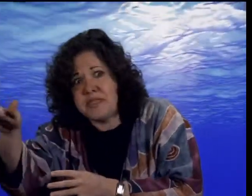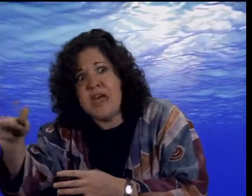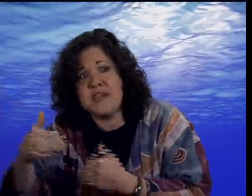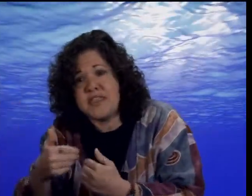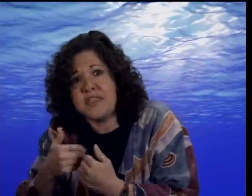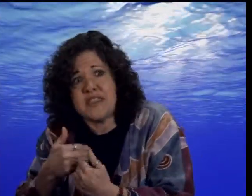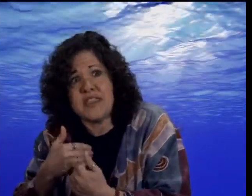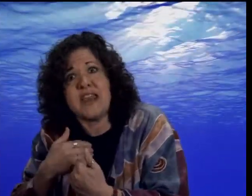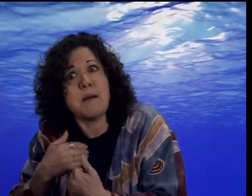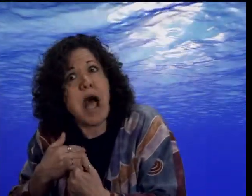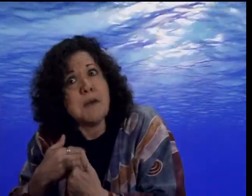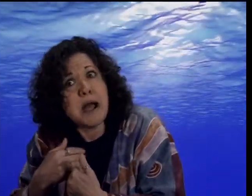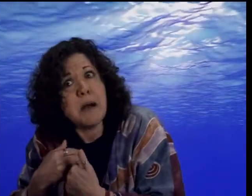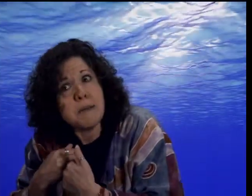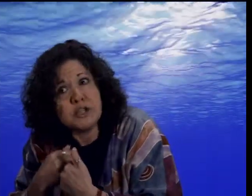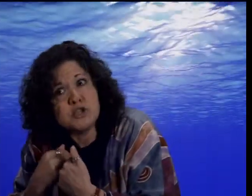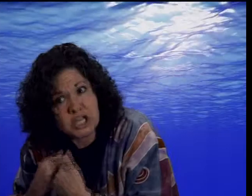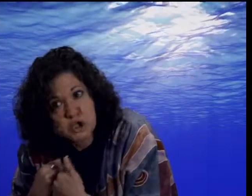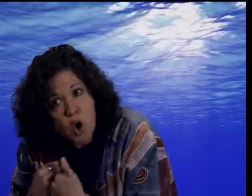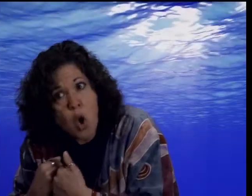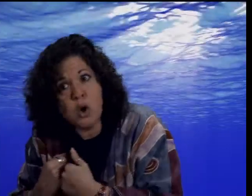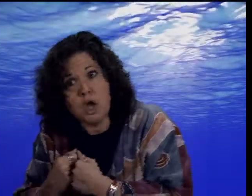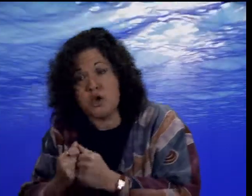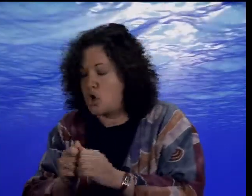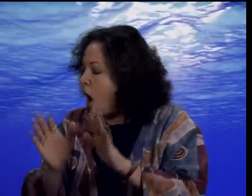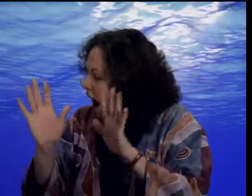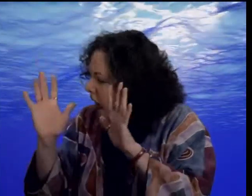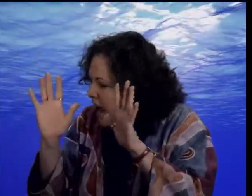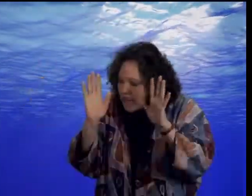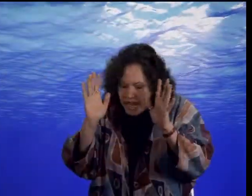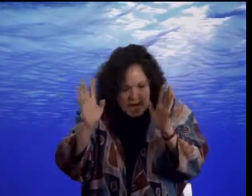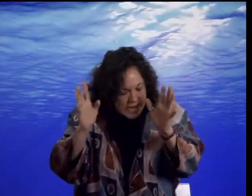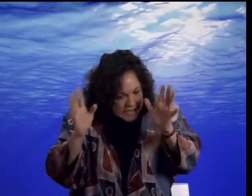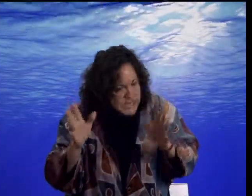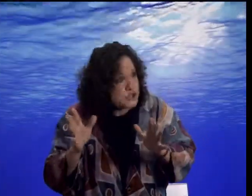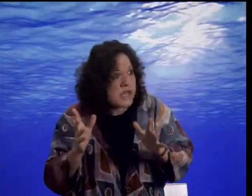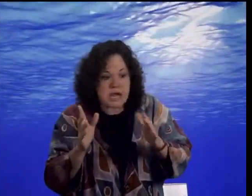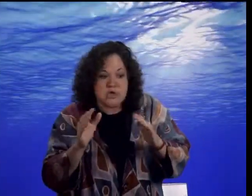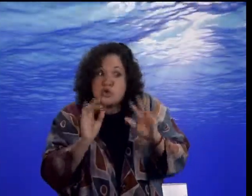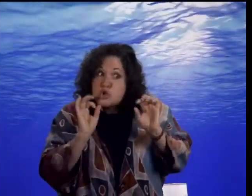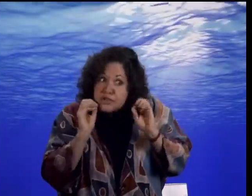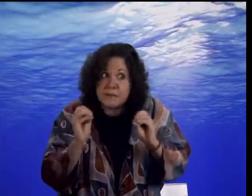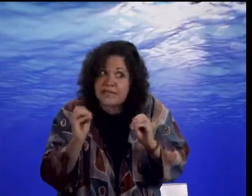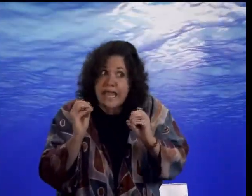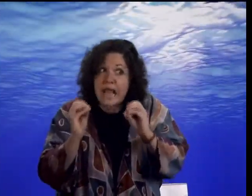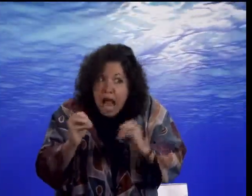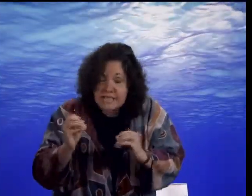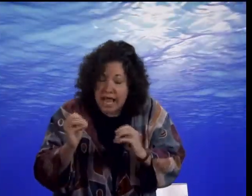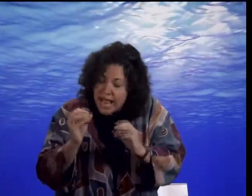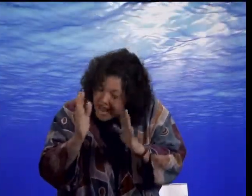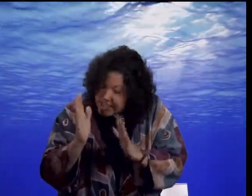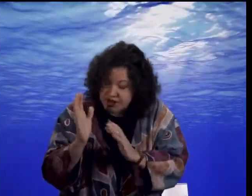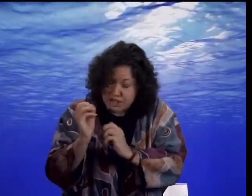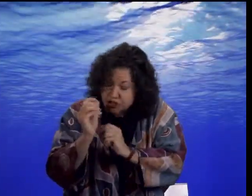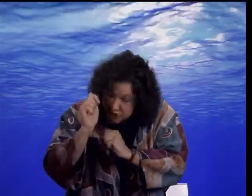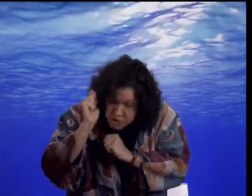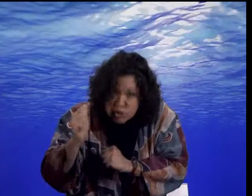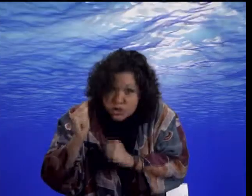I might lose control. No, no, no. I can't do that. You simply can't ask us to do